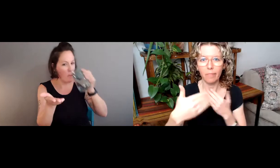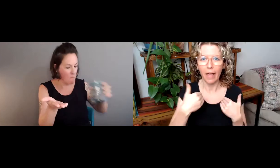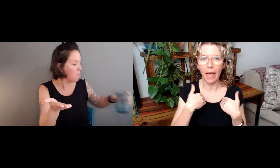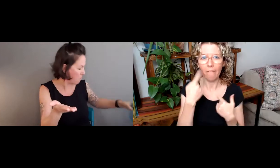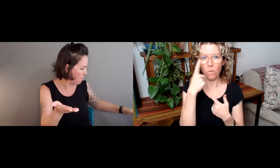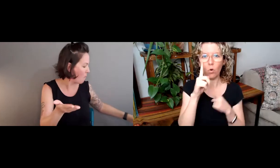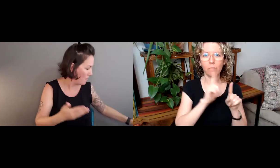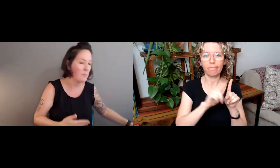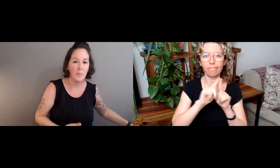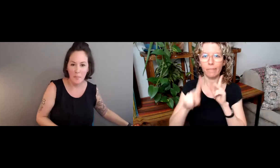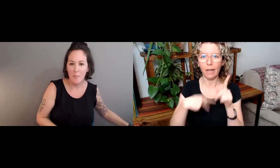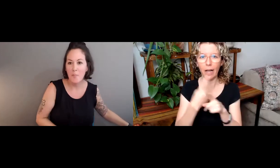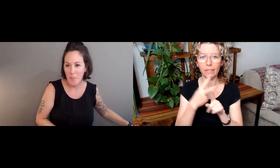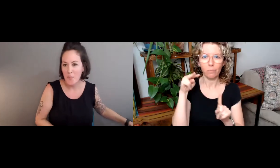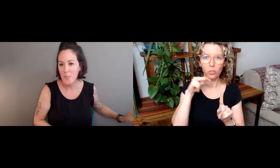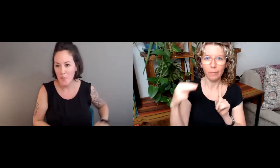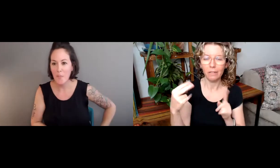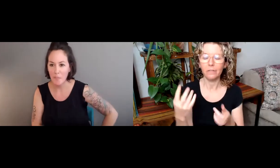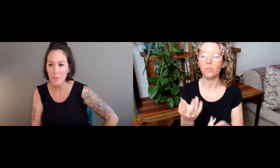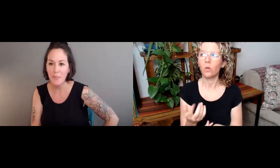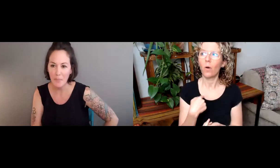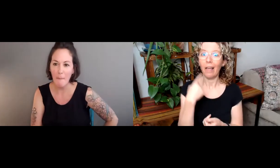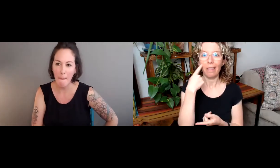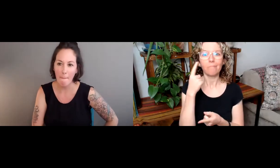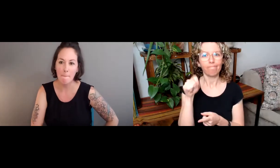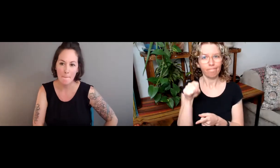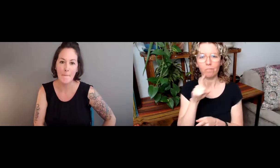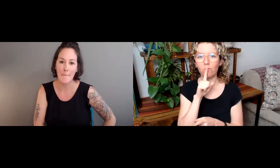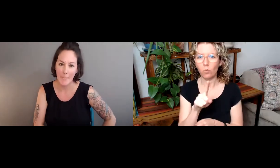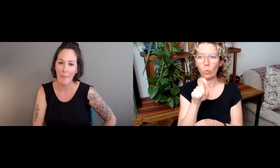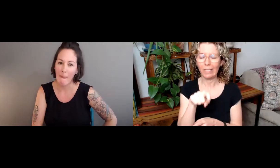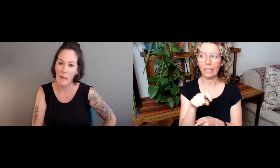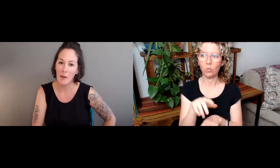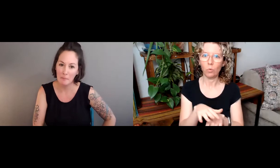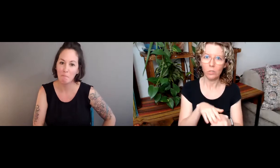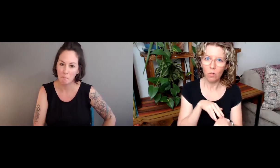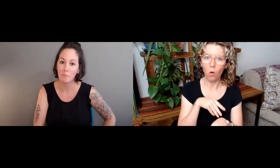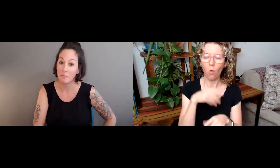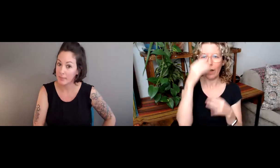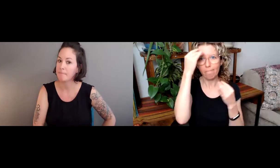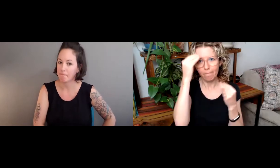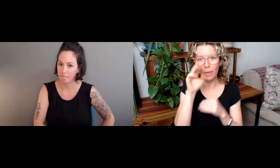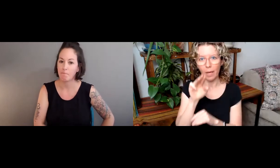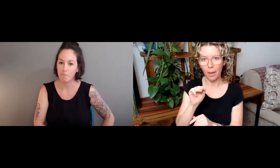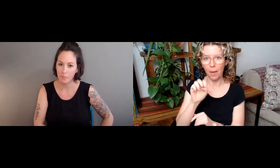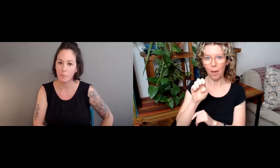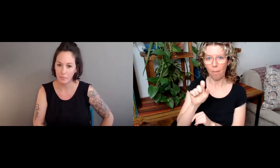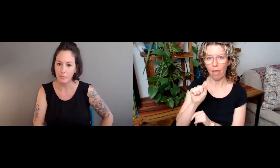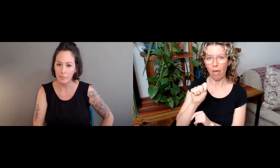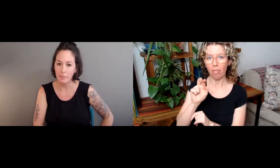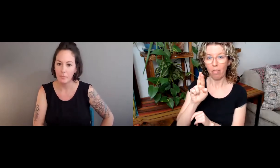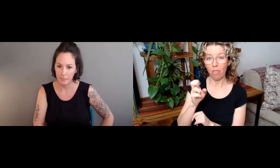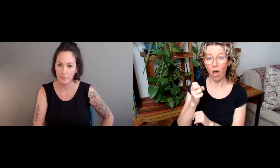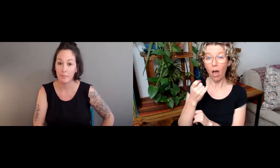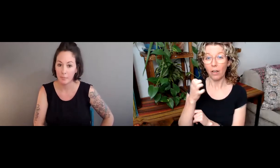were made when creating these technologies and varying perceptions were not incorporated